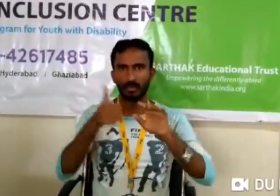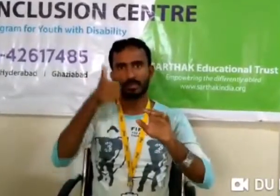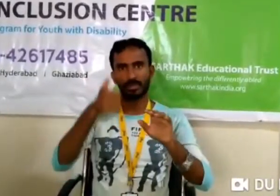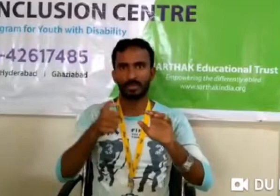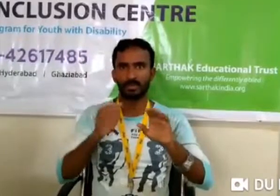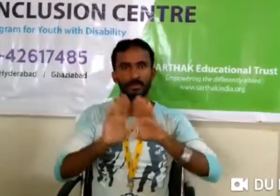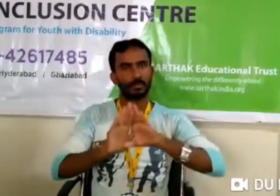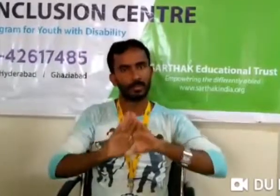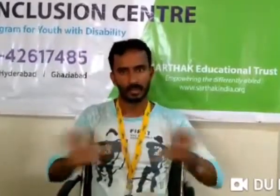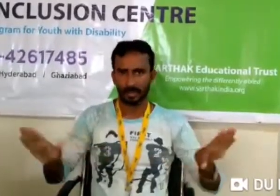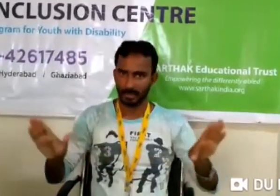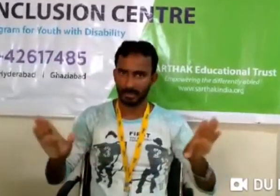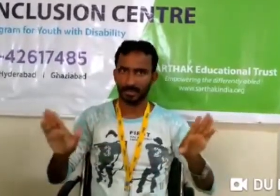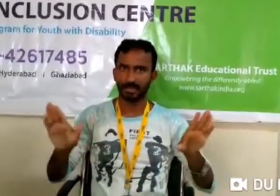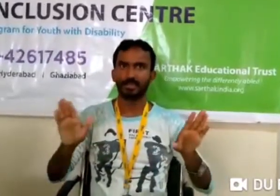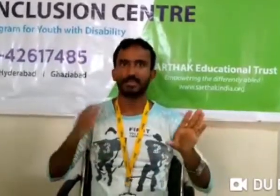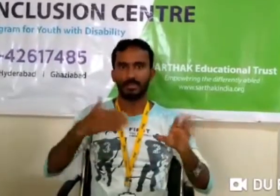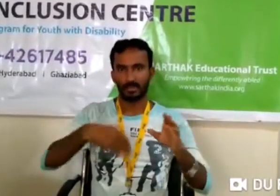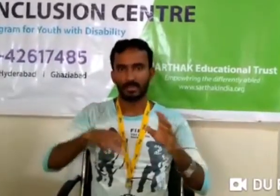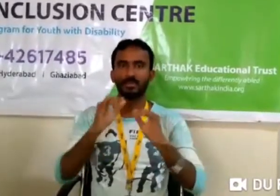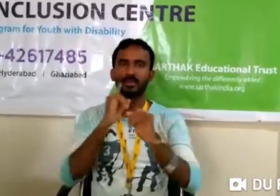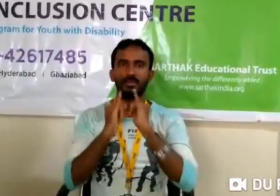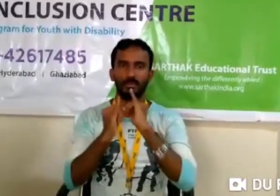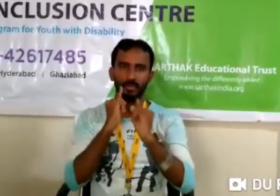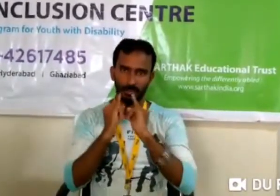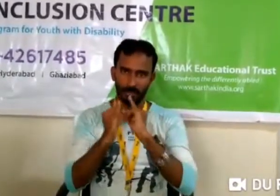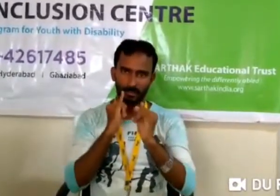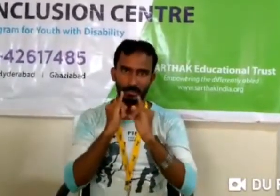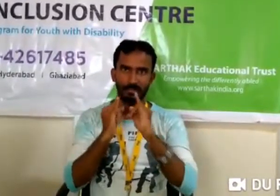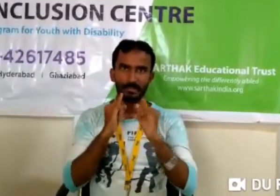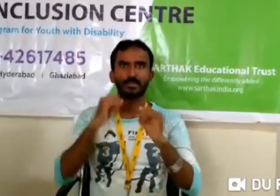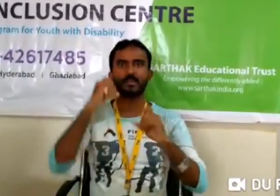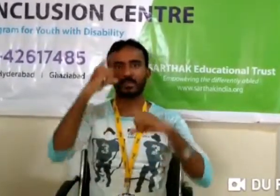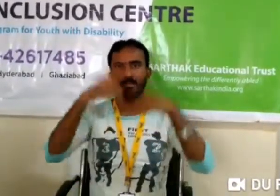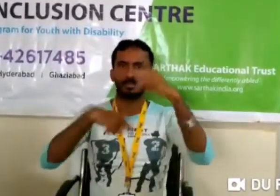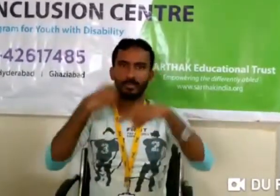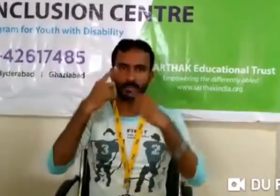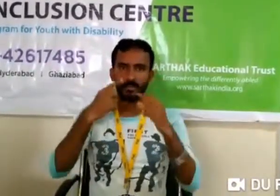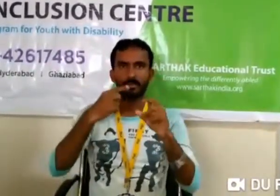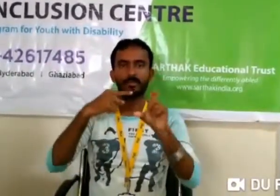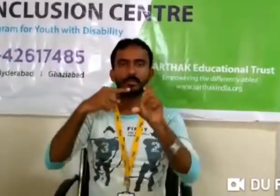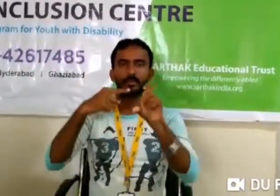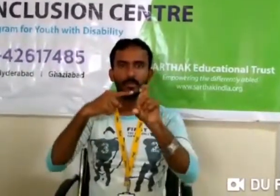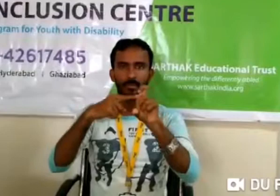and typing skills. After that, I attended interview